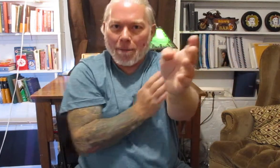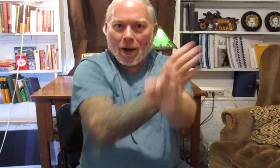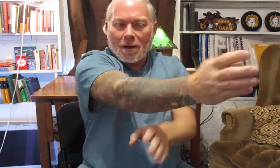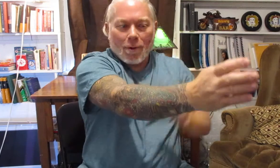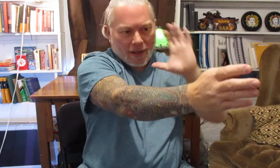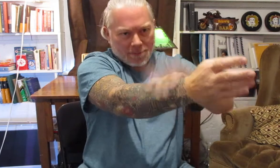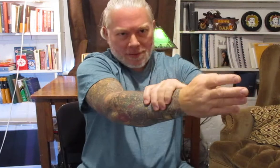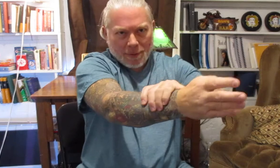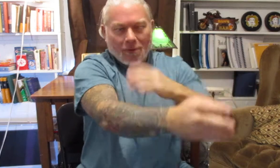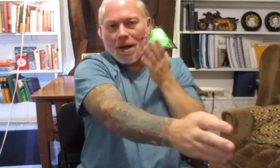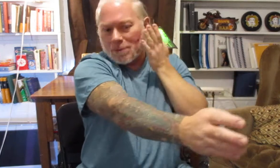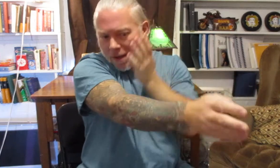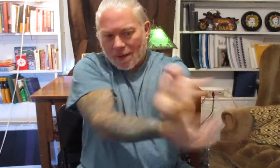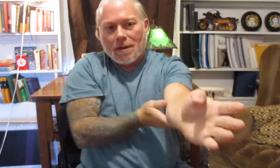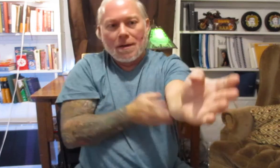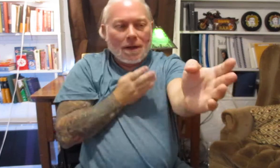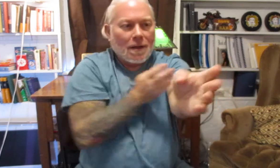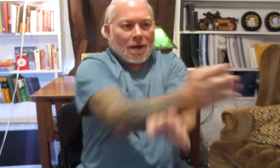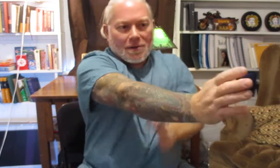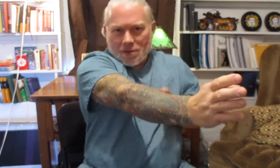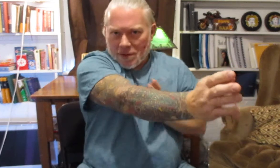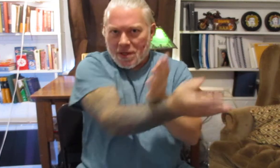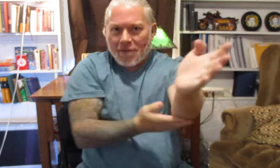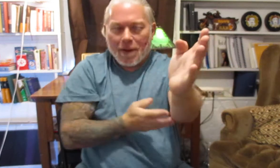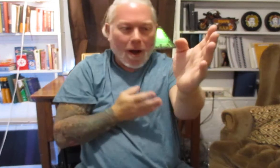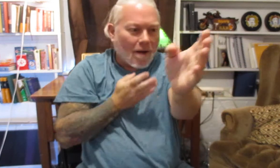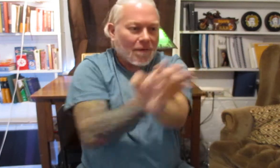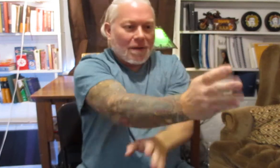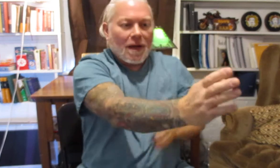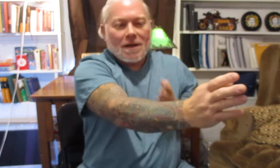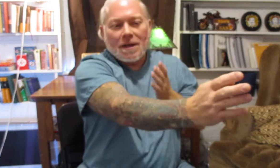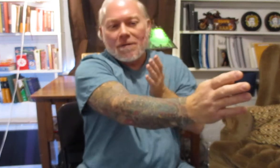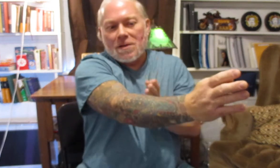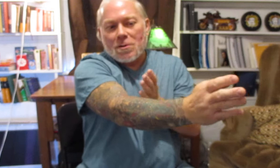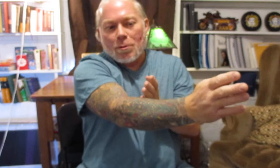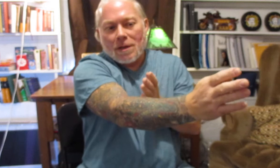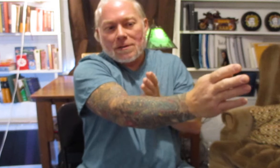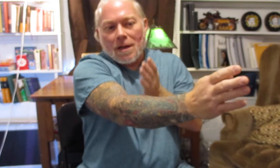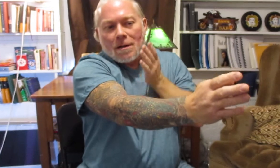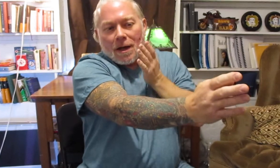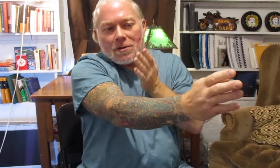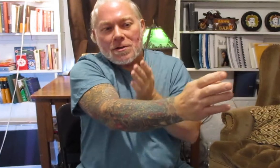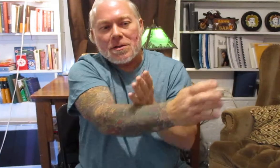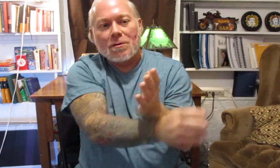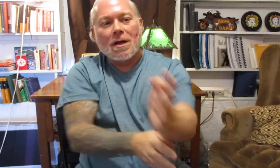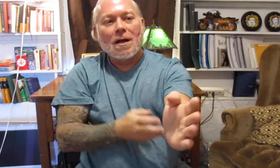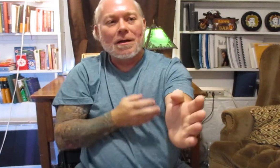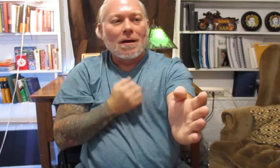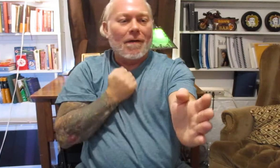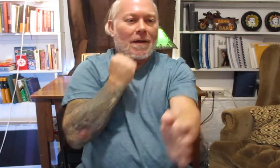breakaway somebody grabs on it allows you to shave them off and the idea of this tool is not just to cut and then